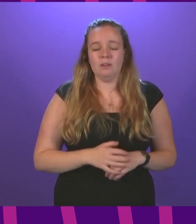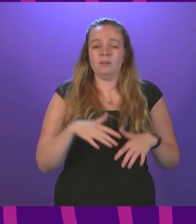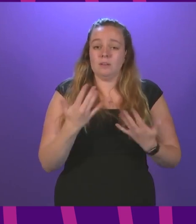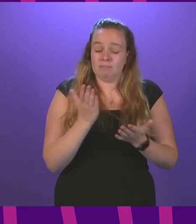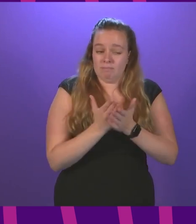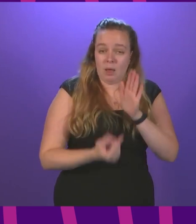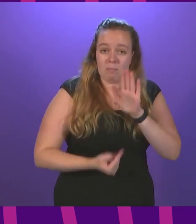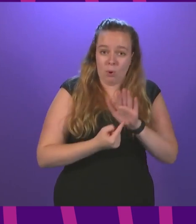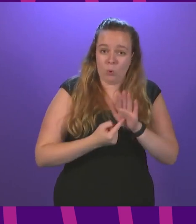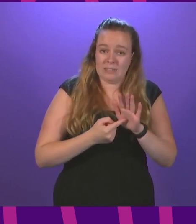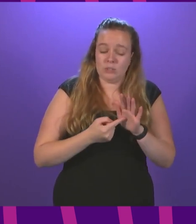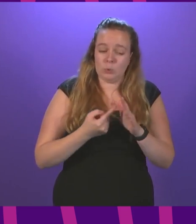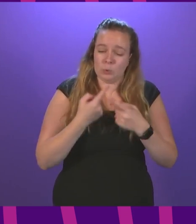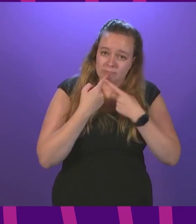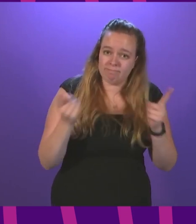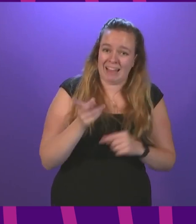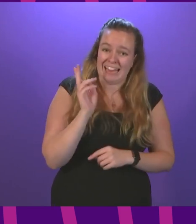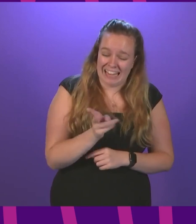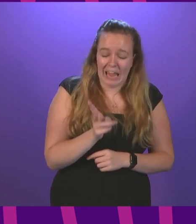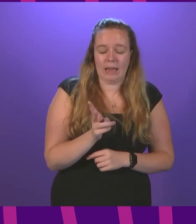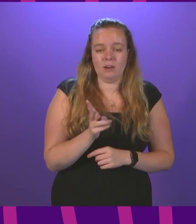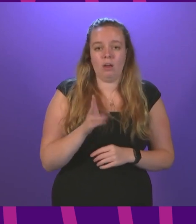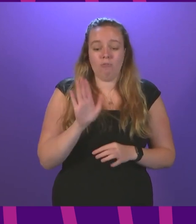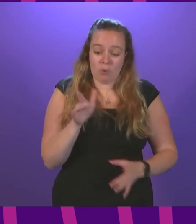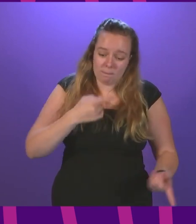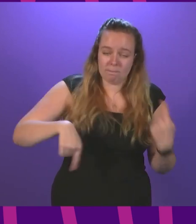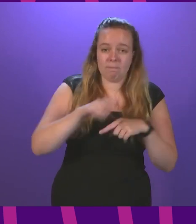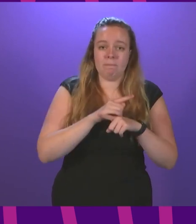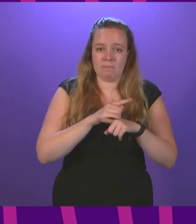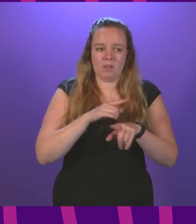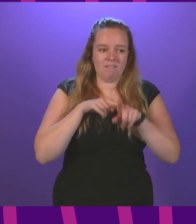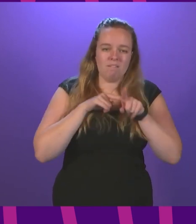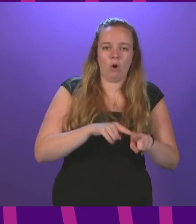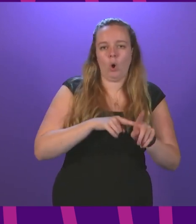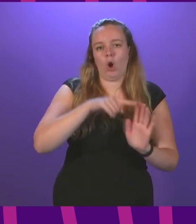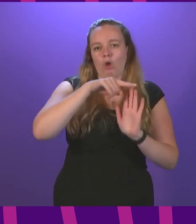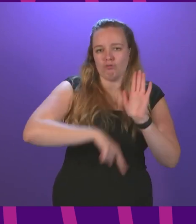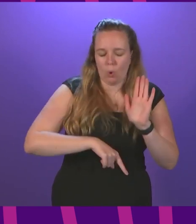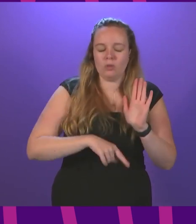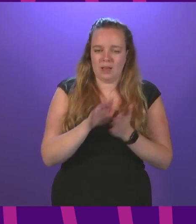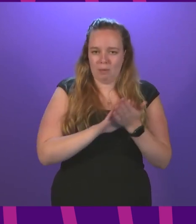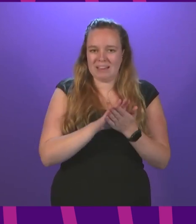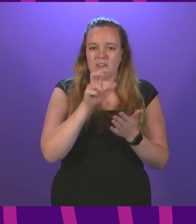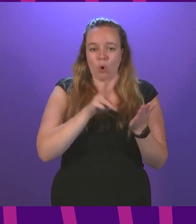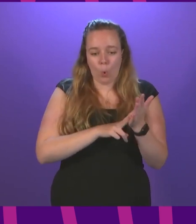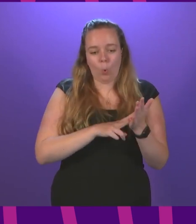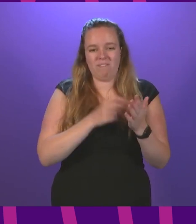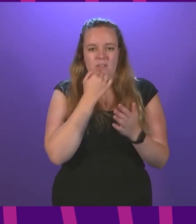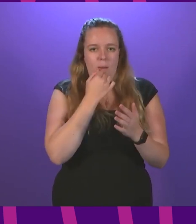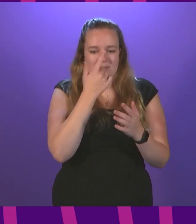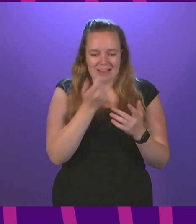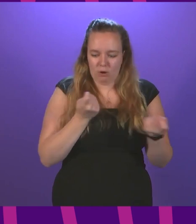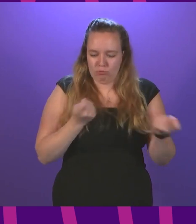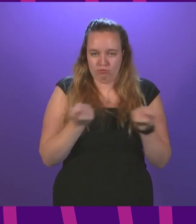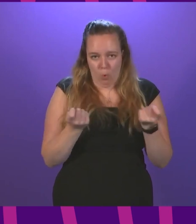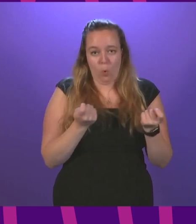important to emphasise again that by all of us behaving in ways that can get and keep COVID cases under control,